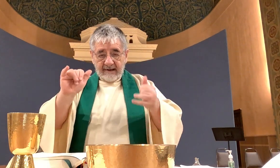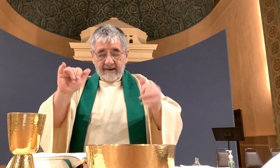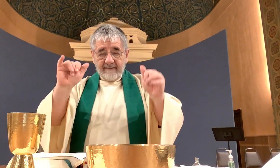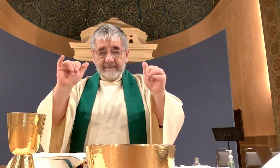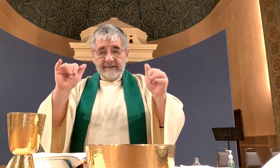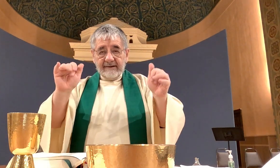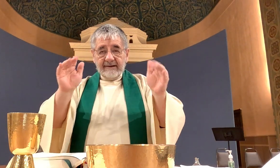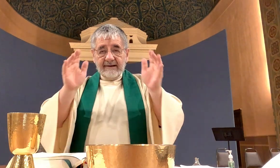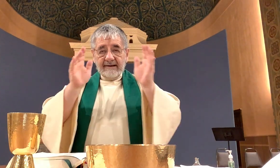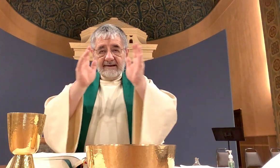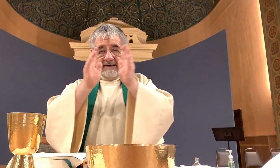amen